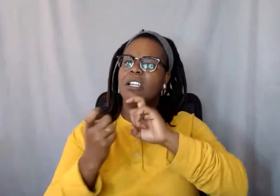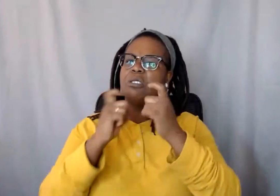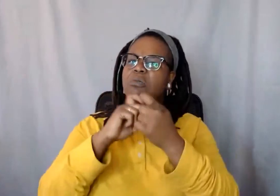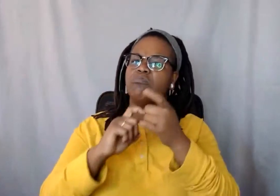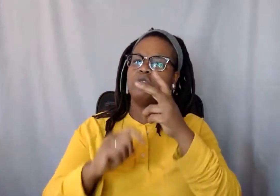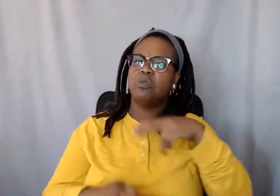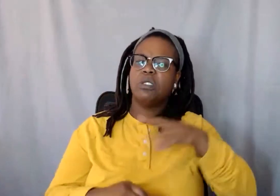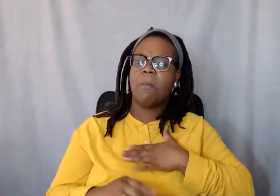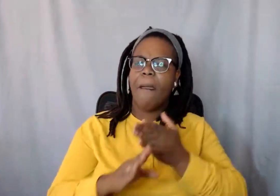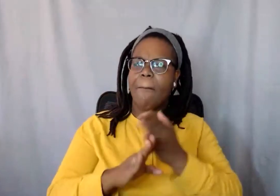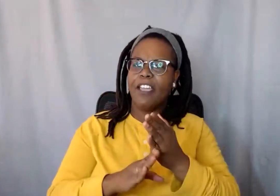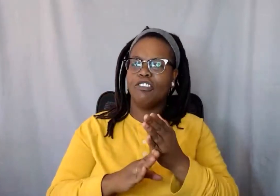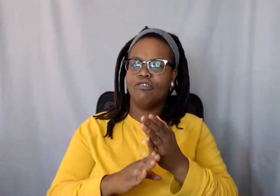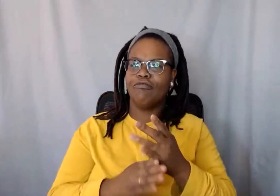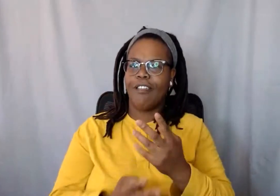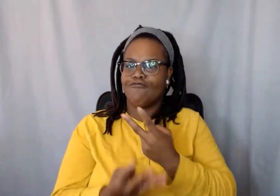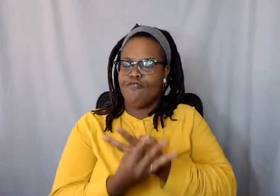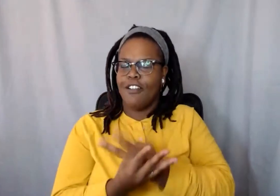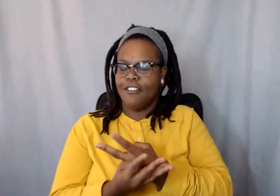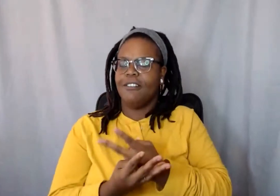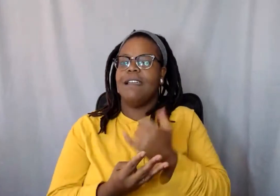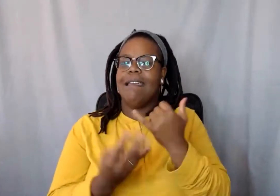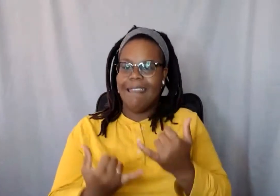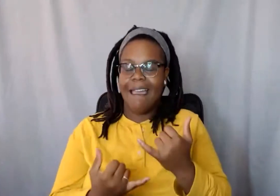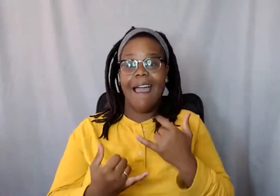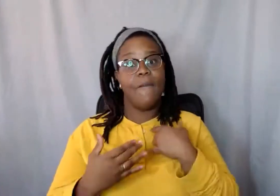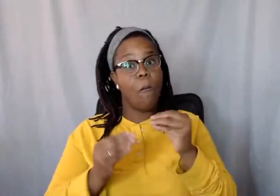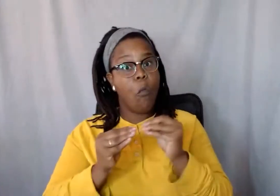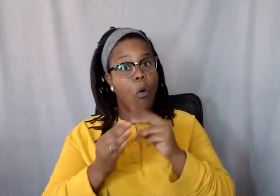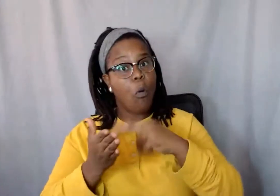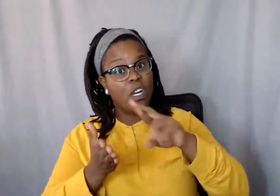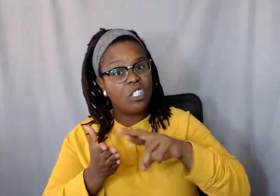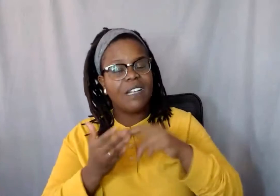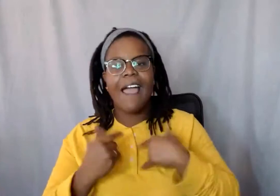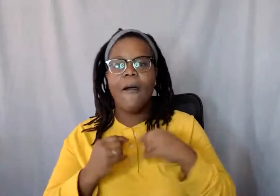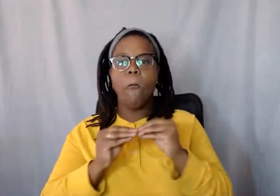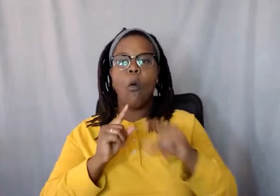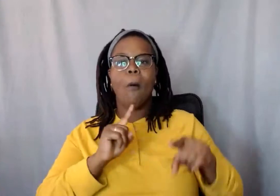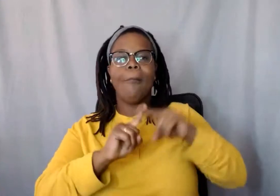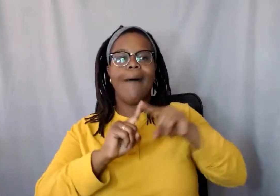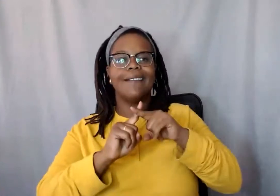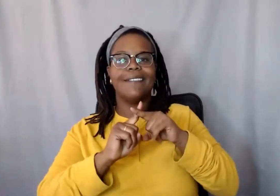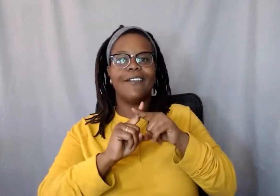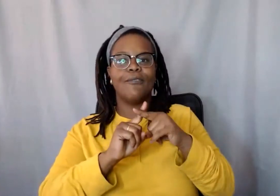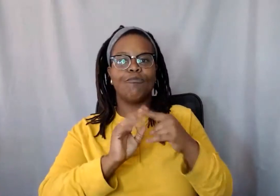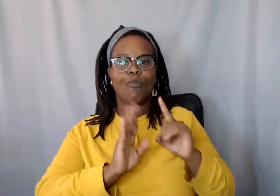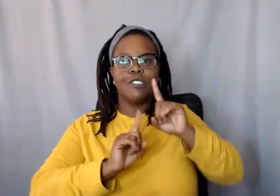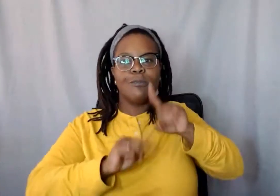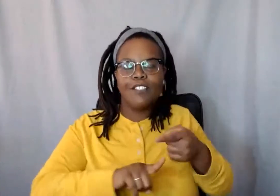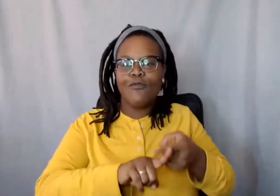into my graduate and in CS department and I'm doing more research, I've had very more positive interaction with my professors. I think of all my work I've